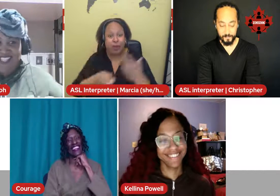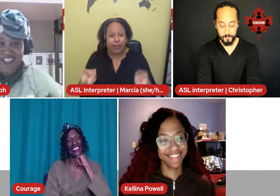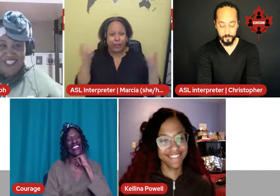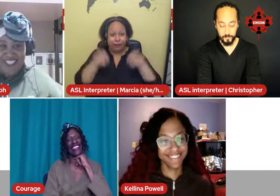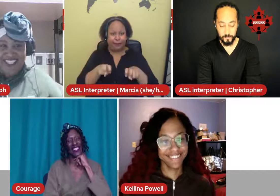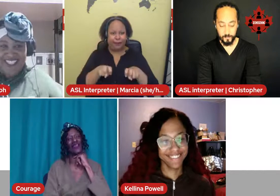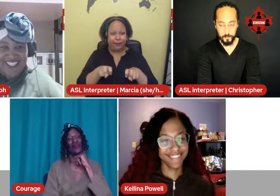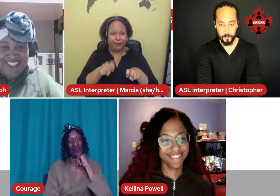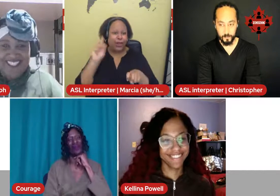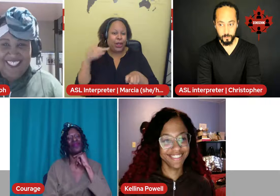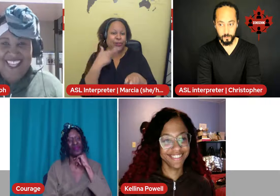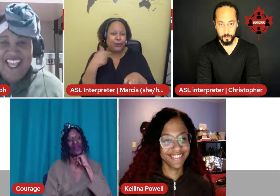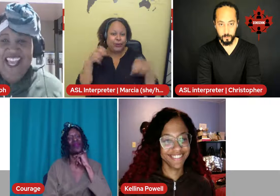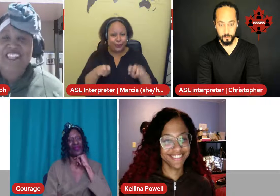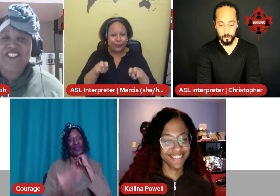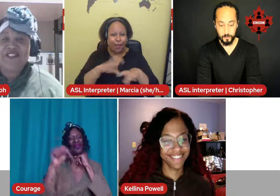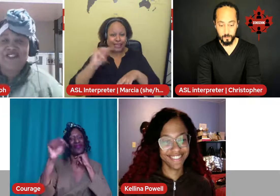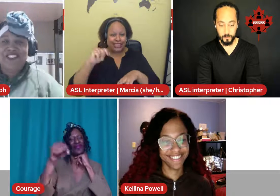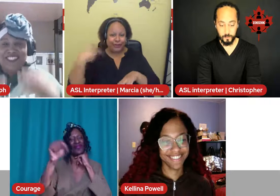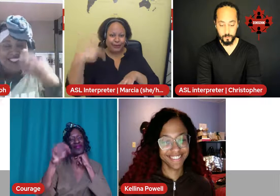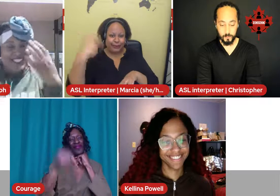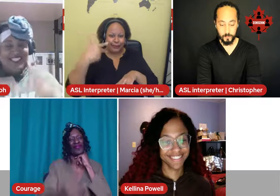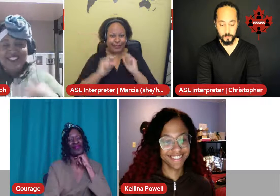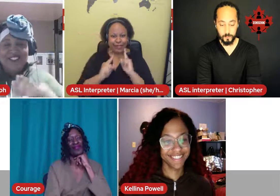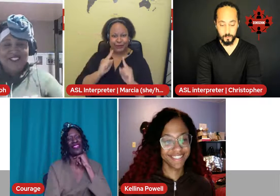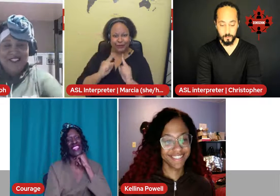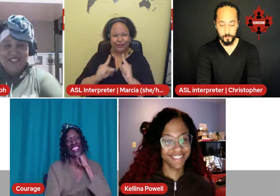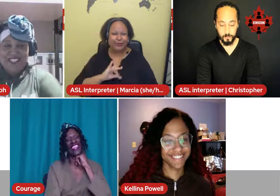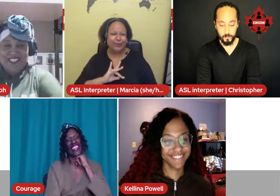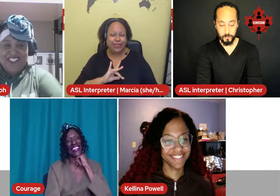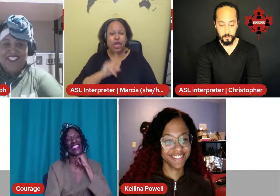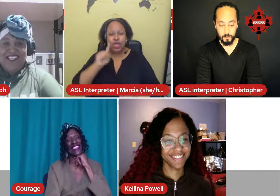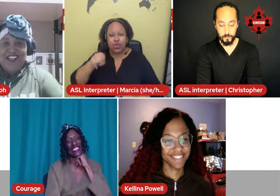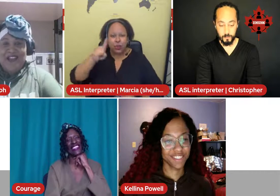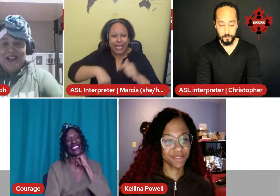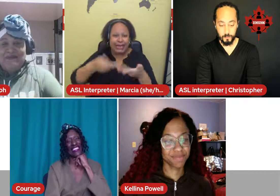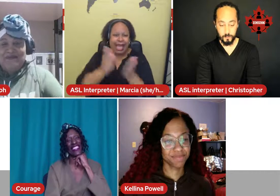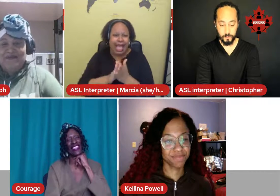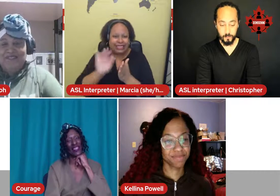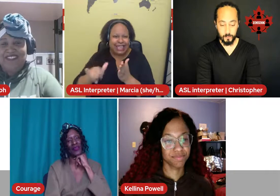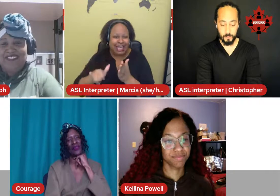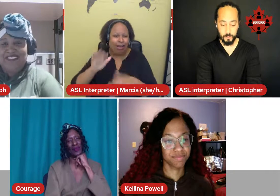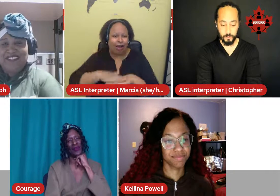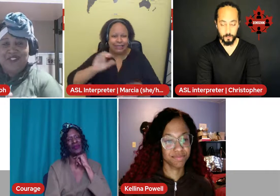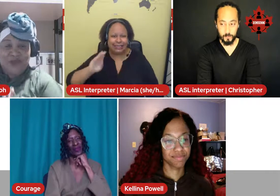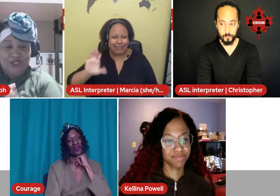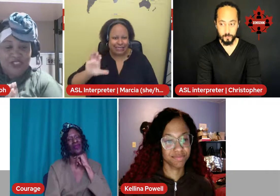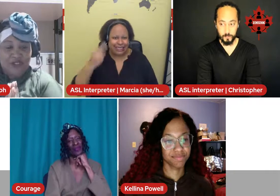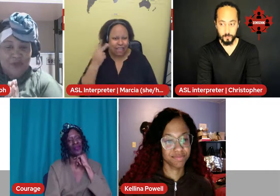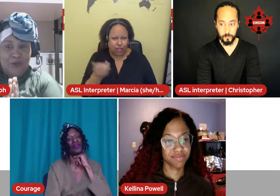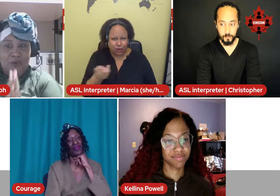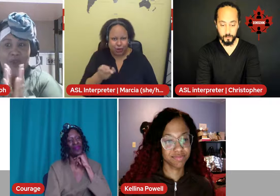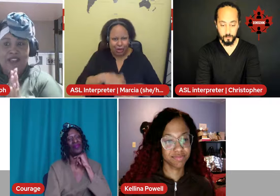good. So let's get to those questions. Um, so what,